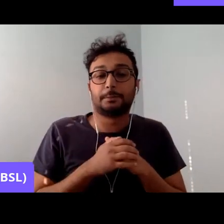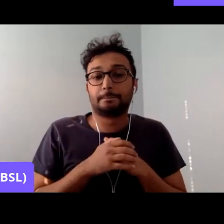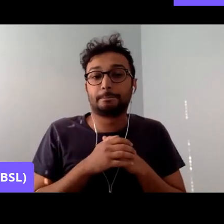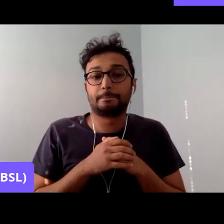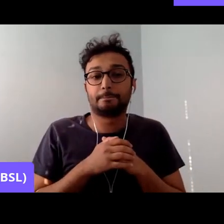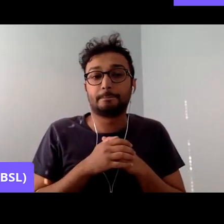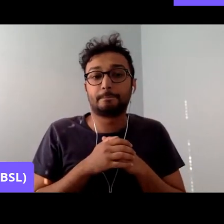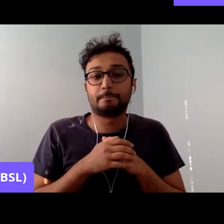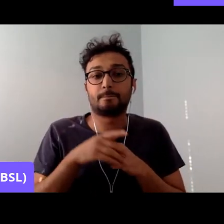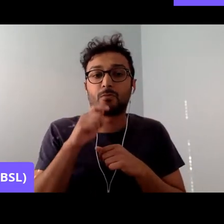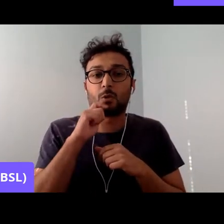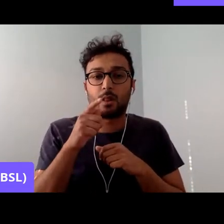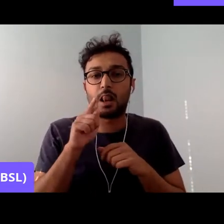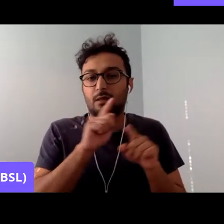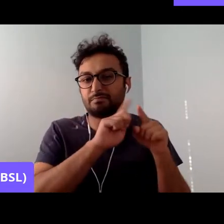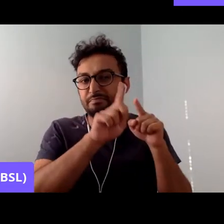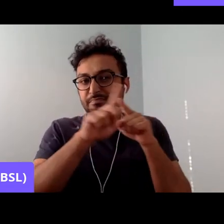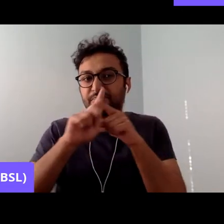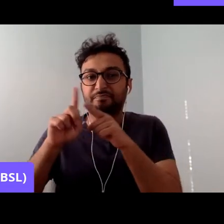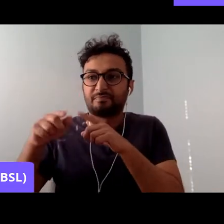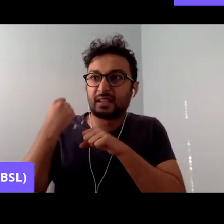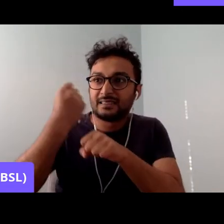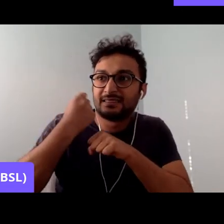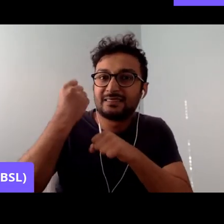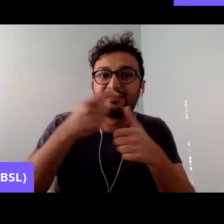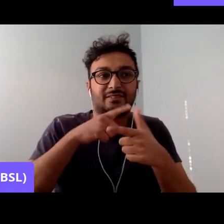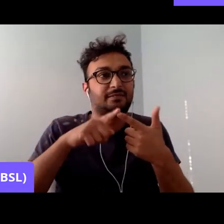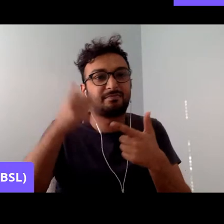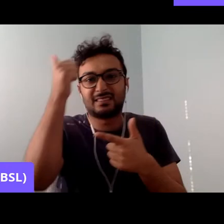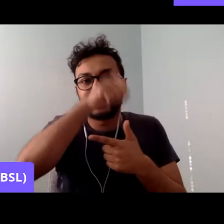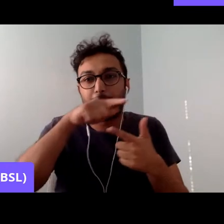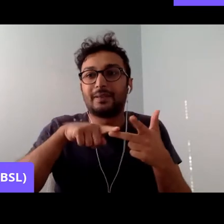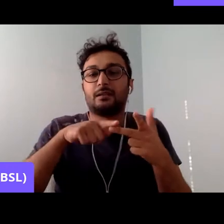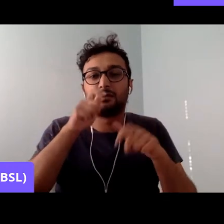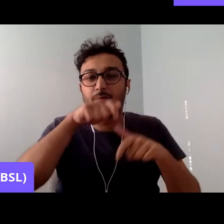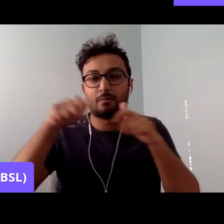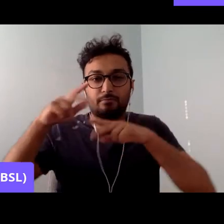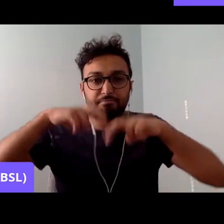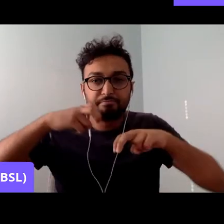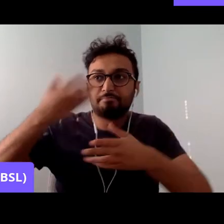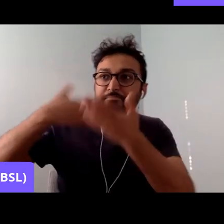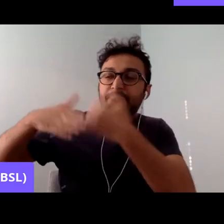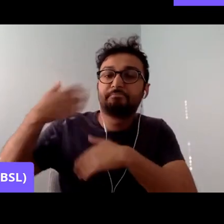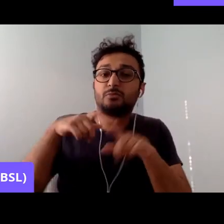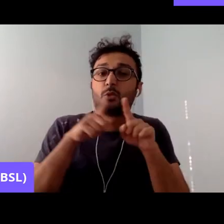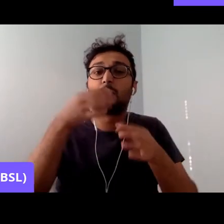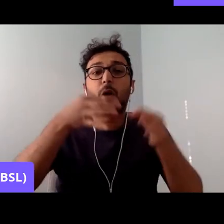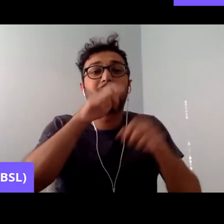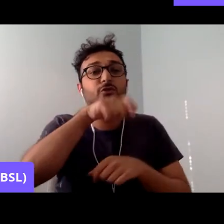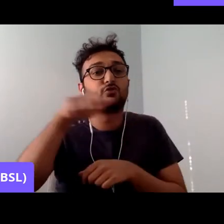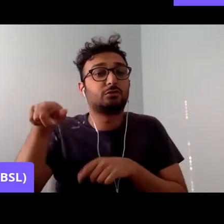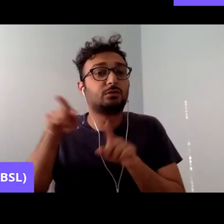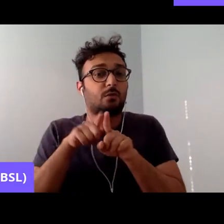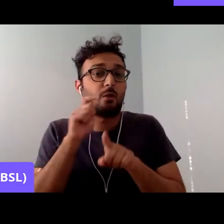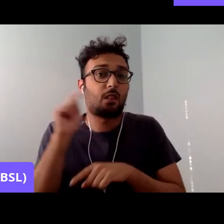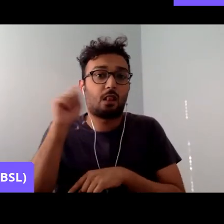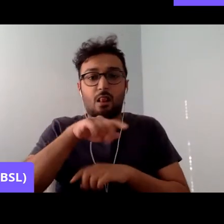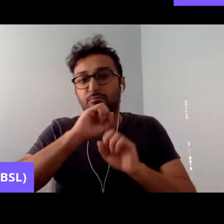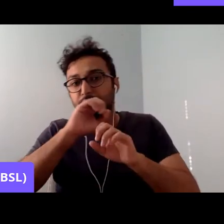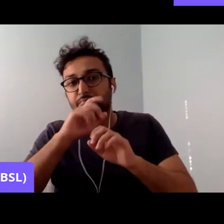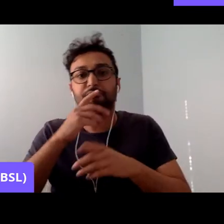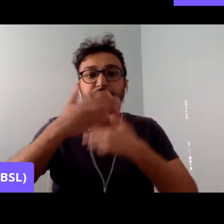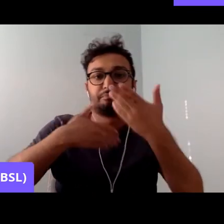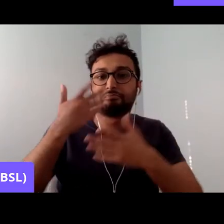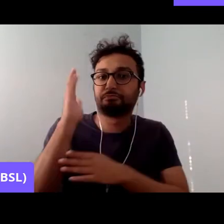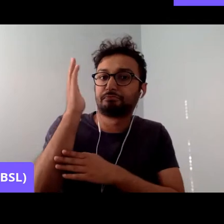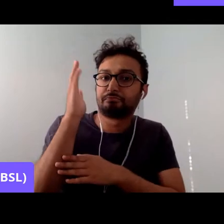from activists, from academics, from historians, alongside politicians as well, and involved in both